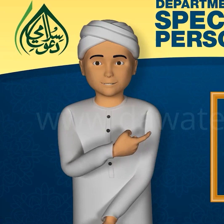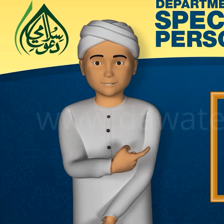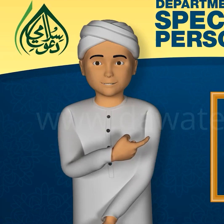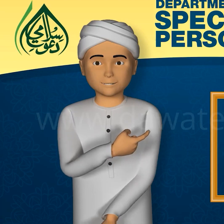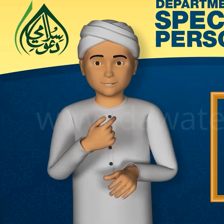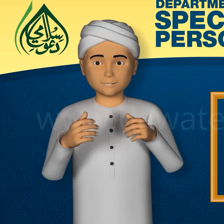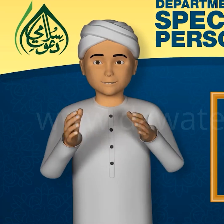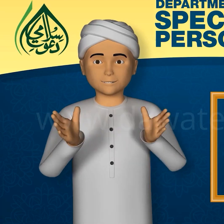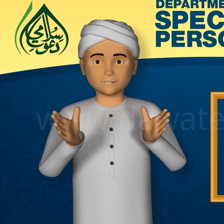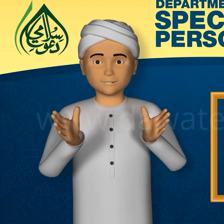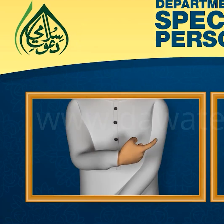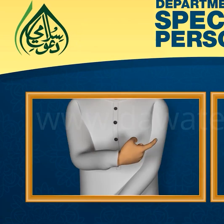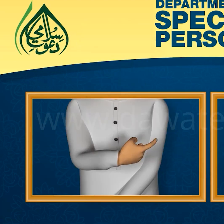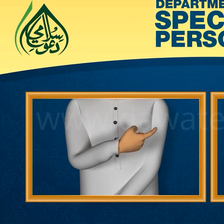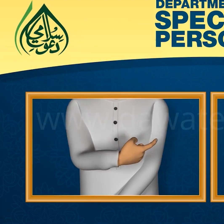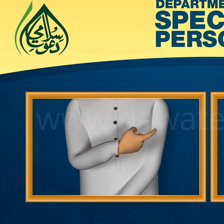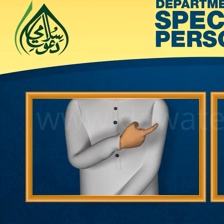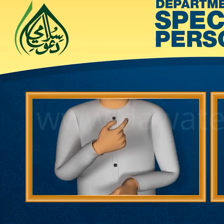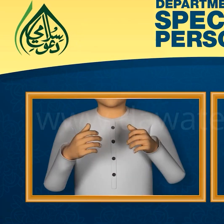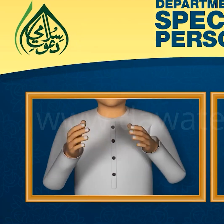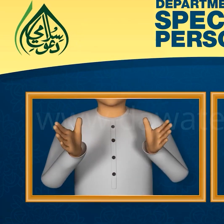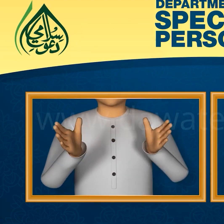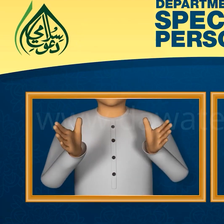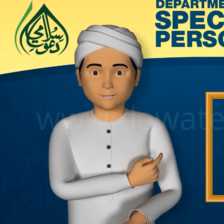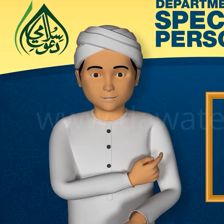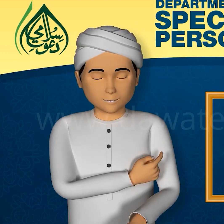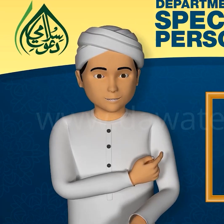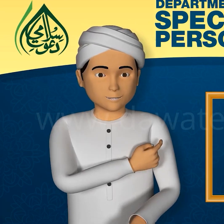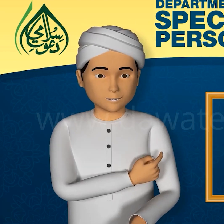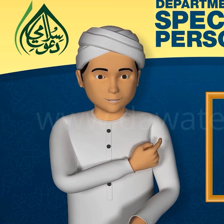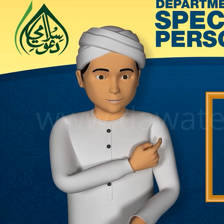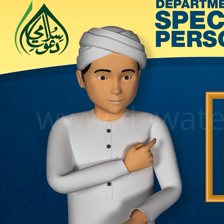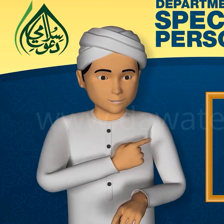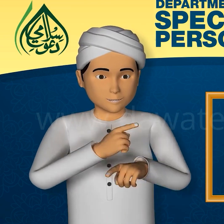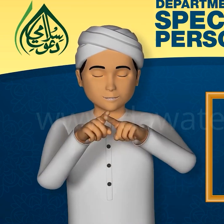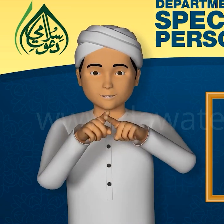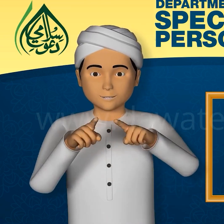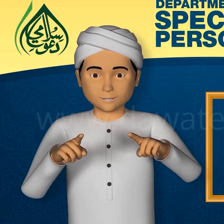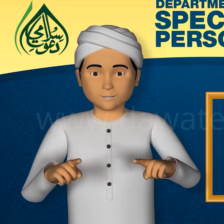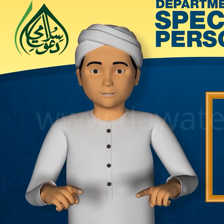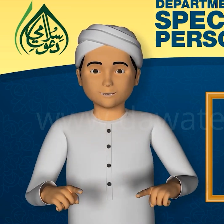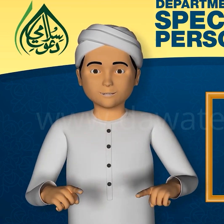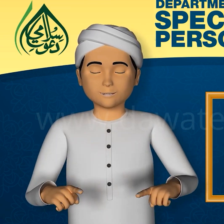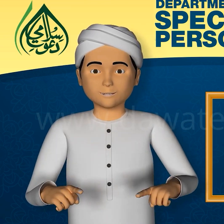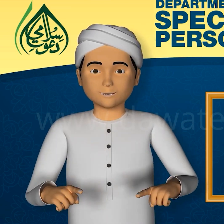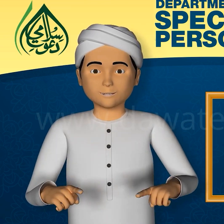Aspataal, Aspataal, Clinic,